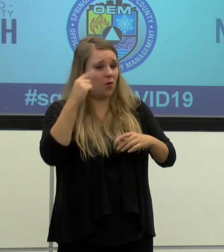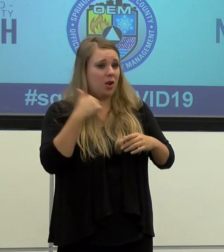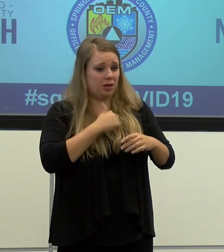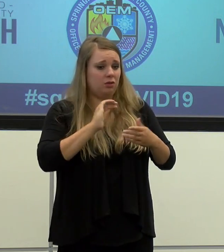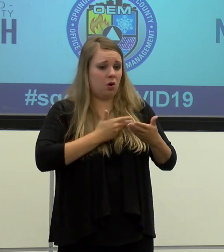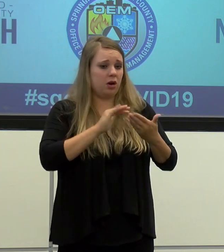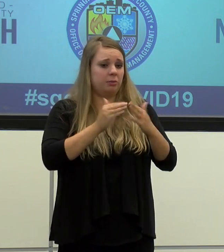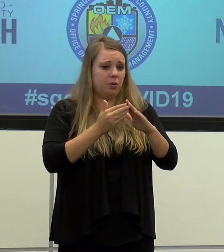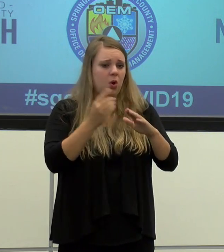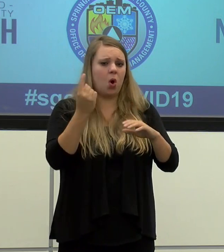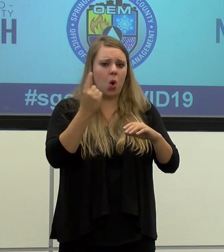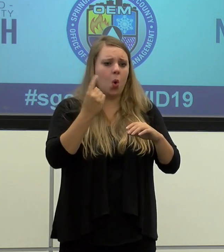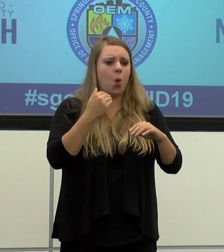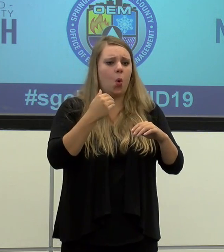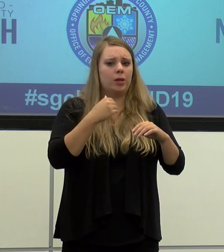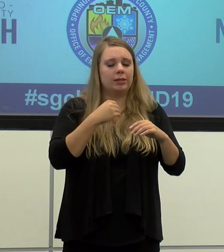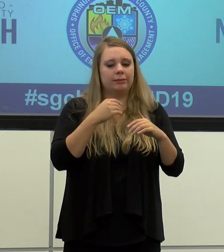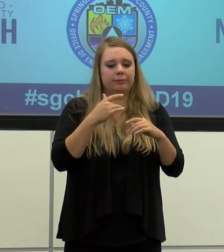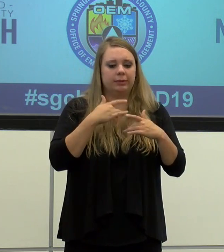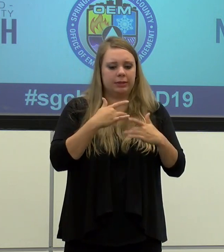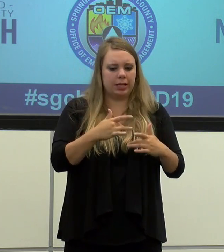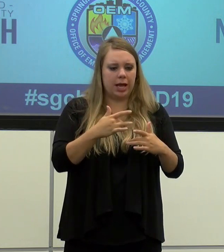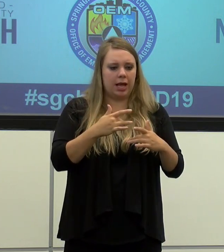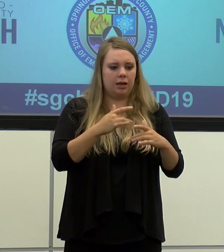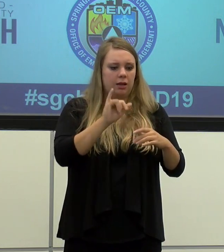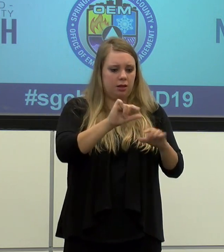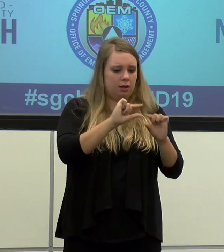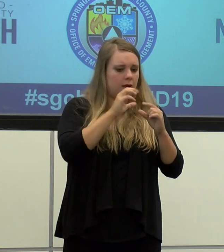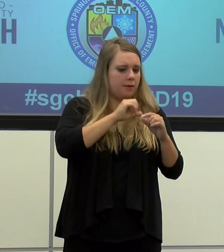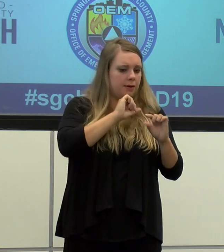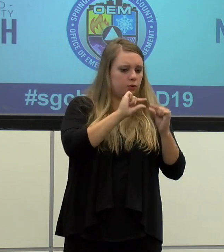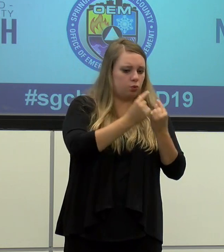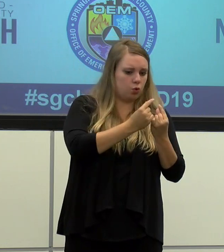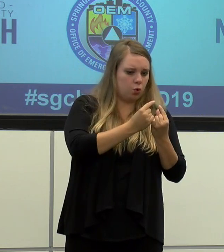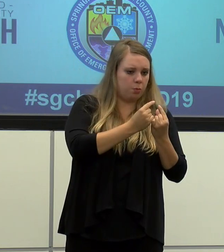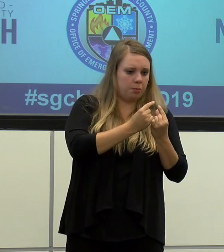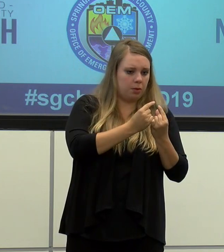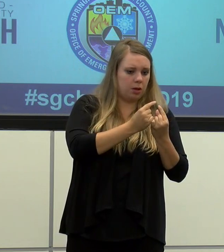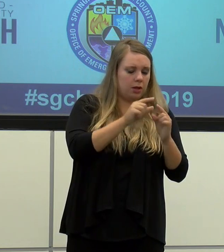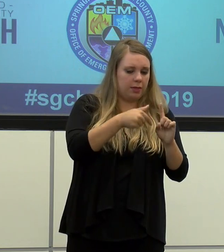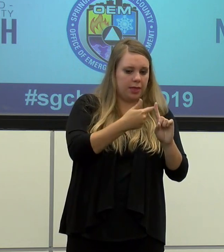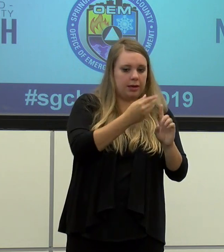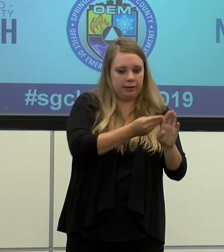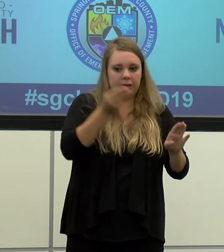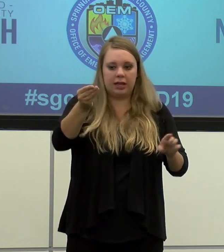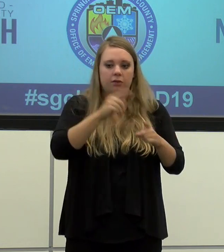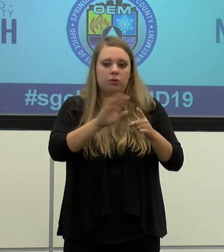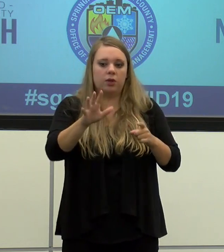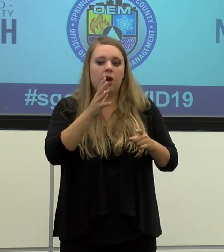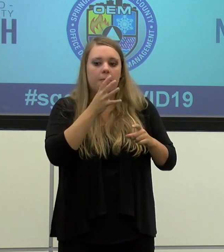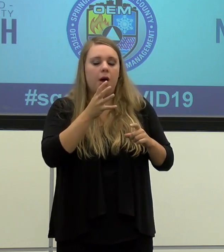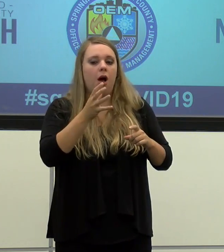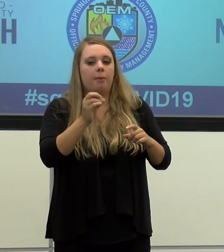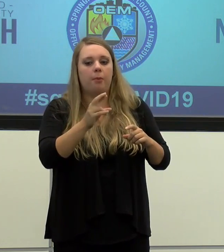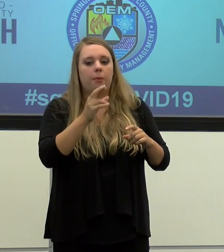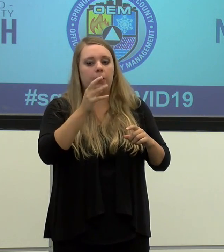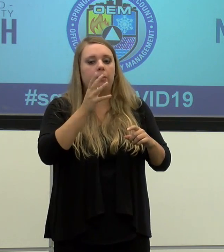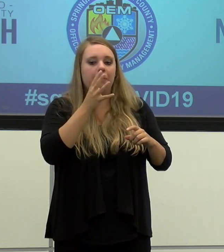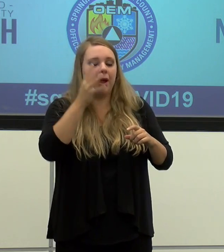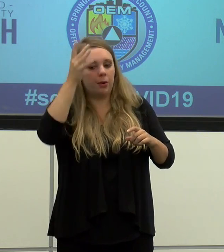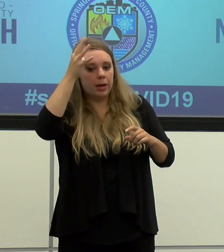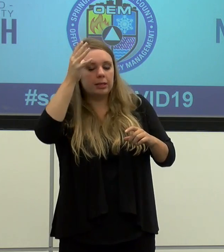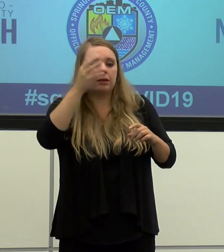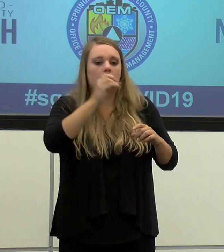So, uh, you end up with a cohort in that age group then carrying it to their parents or to their grandparents or to